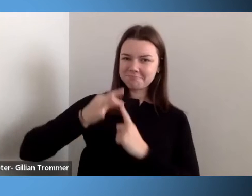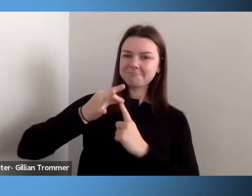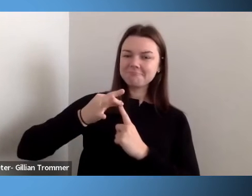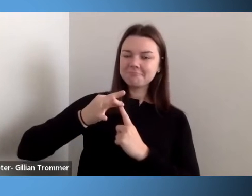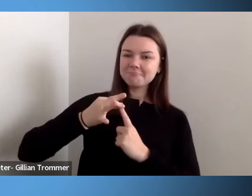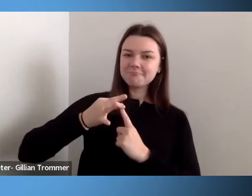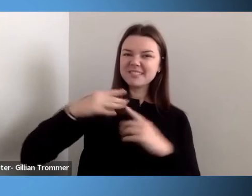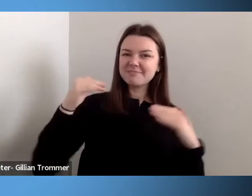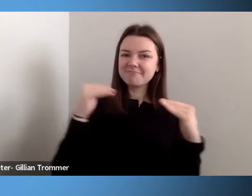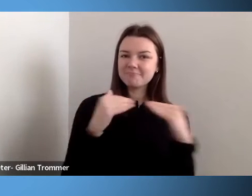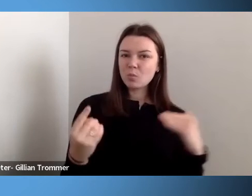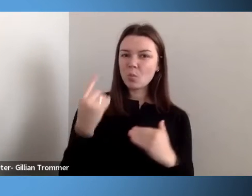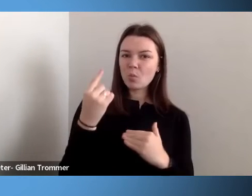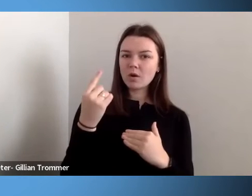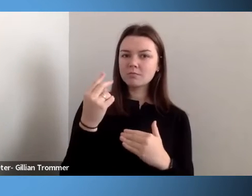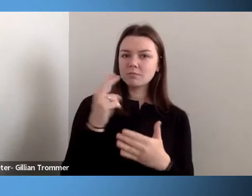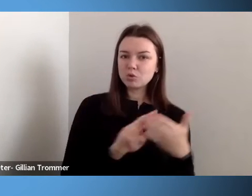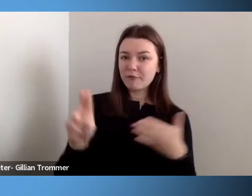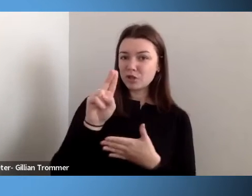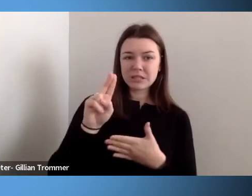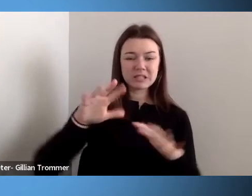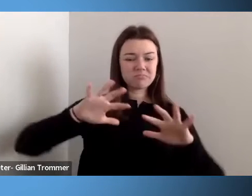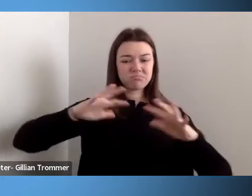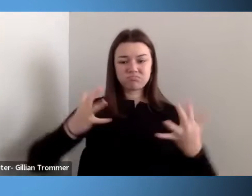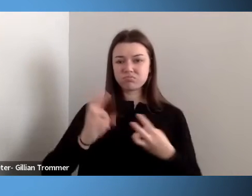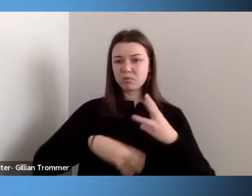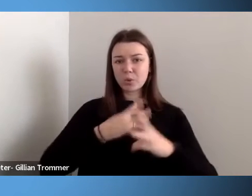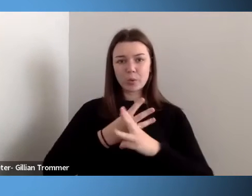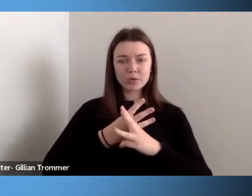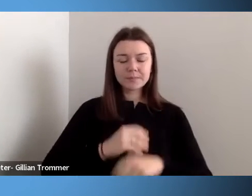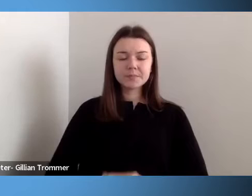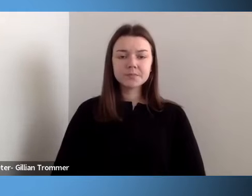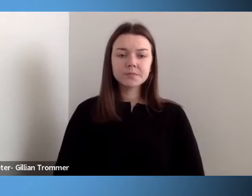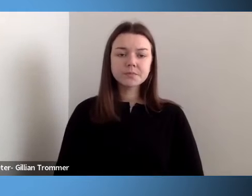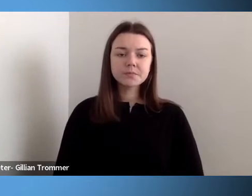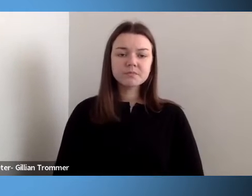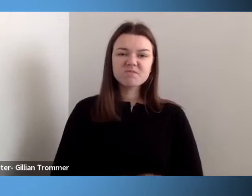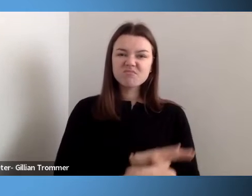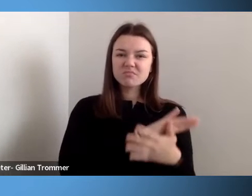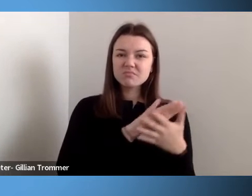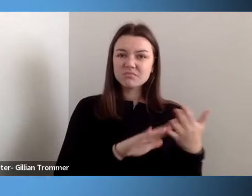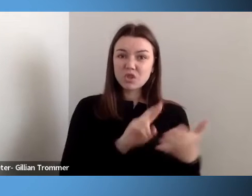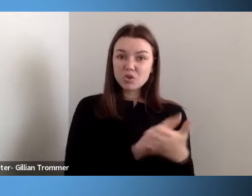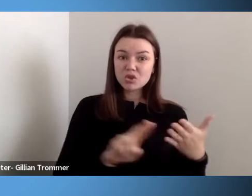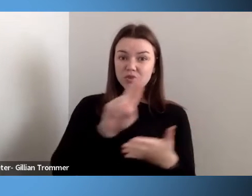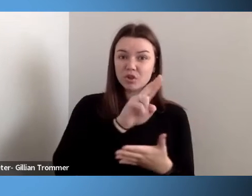world. These universities have helped to transform this country.